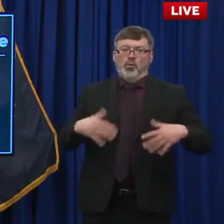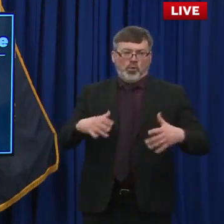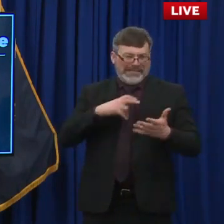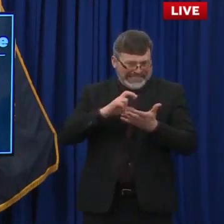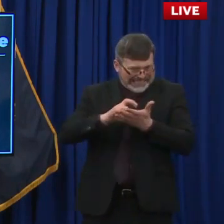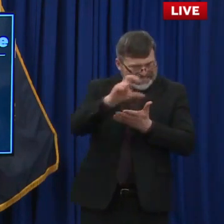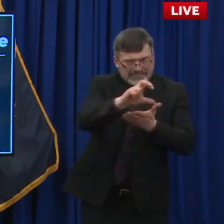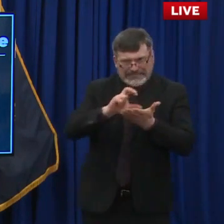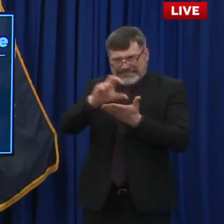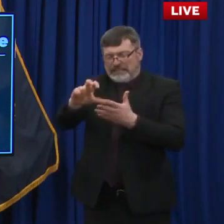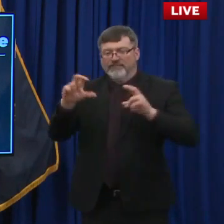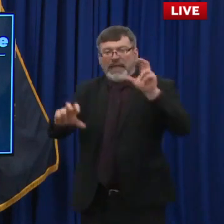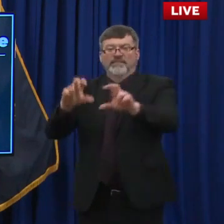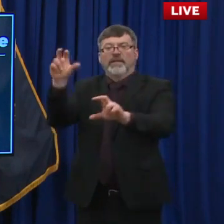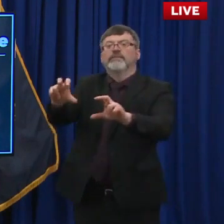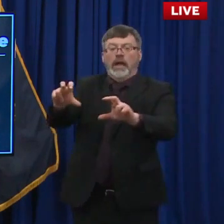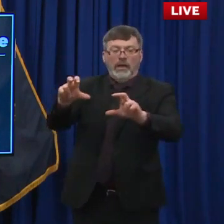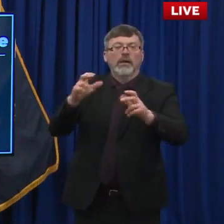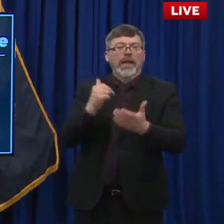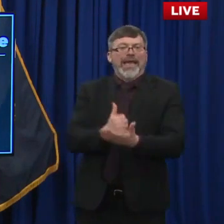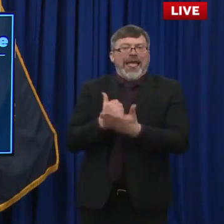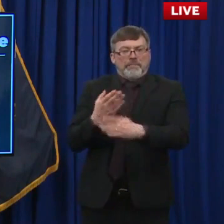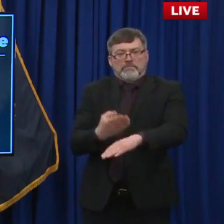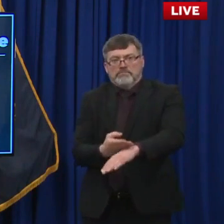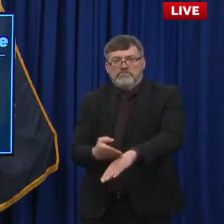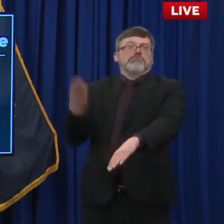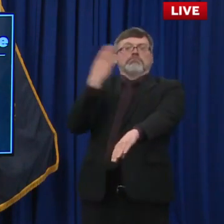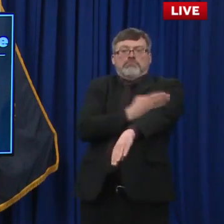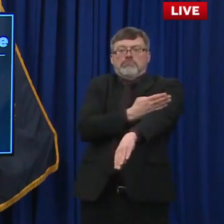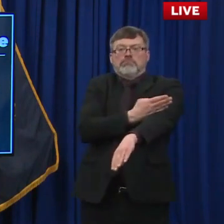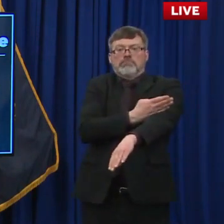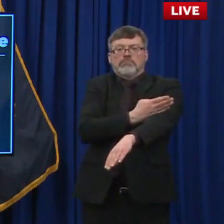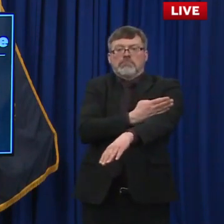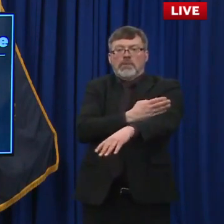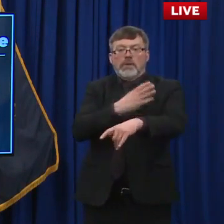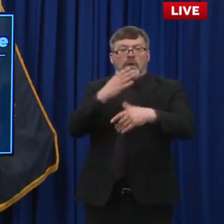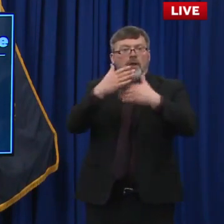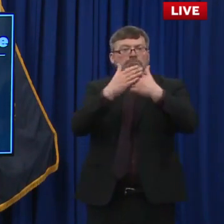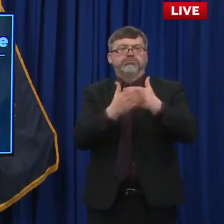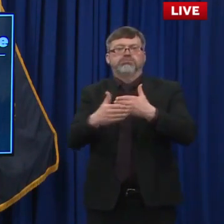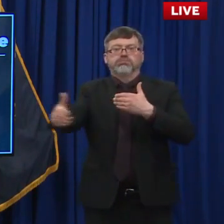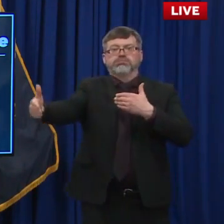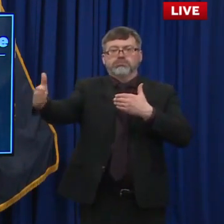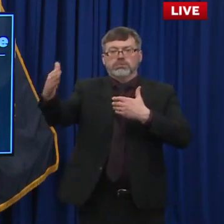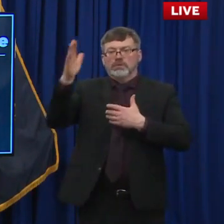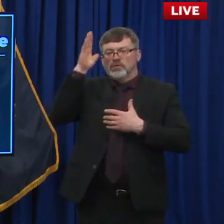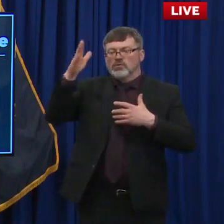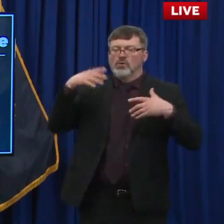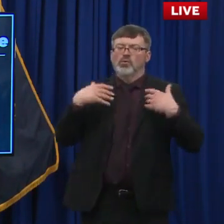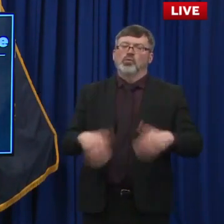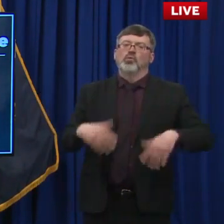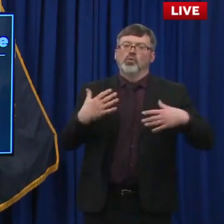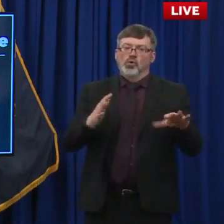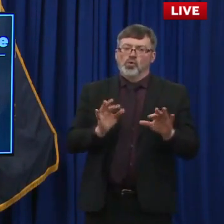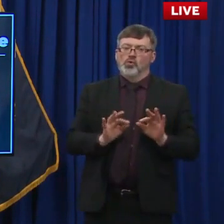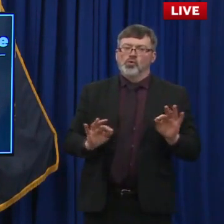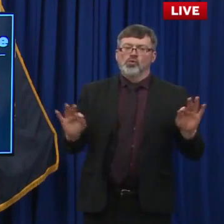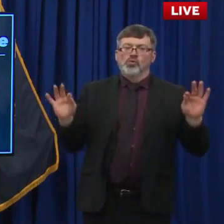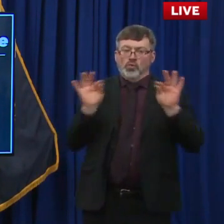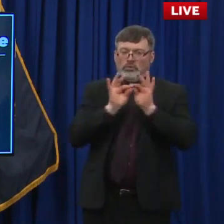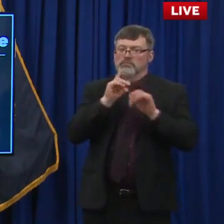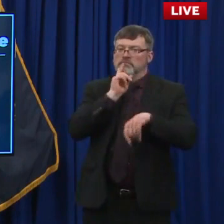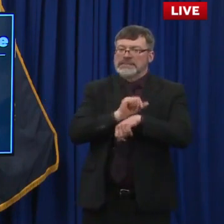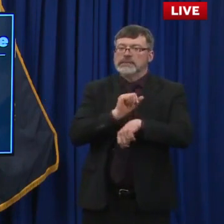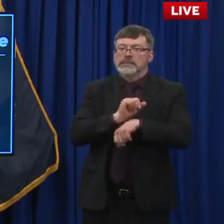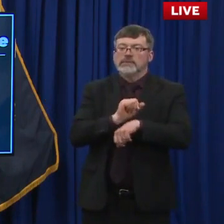but investments that will be long lasting and help really reduce the cost and the burdens, uh, for our citizens. And as we said, this is just kind of a smattering of the